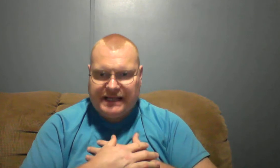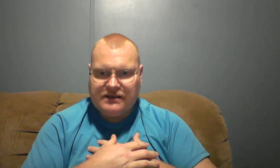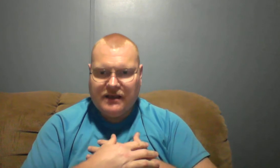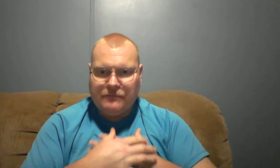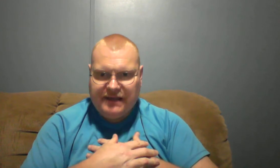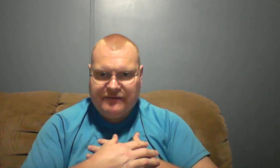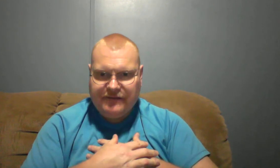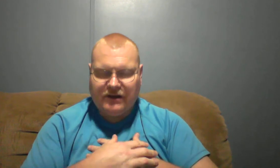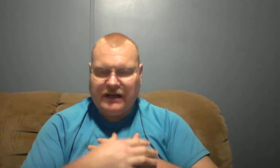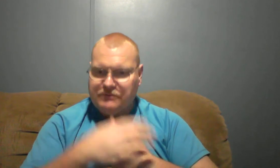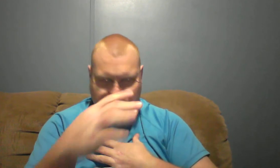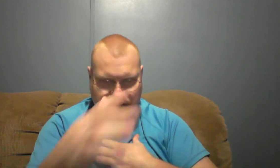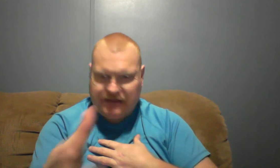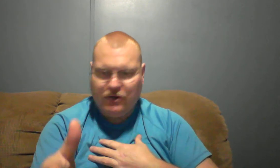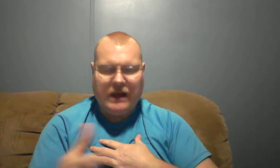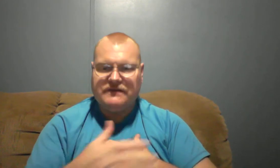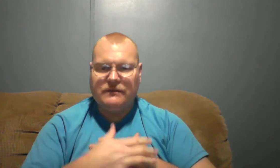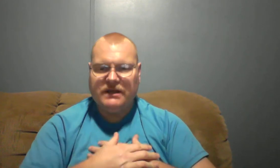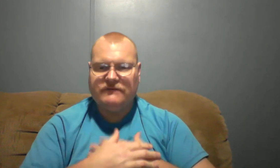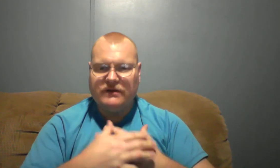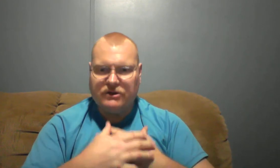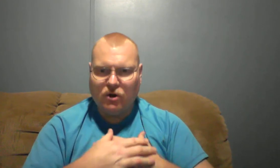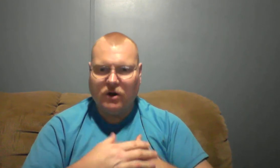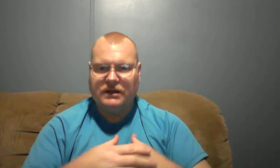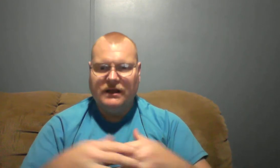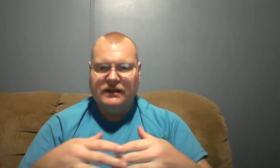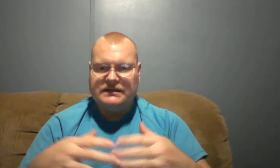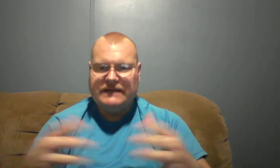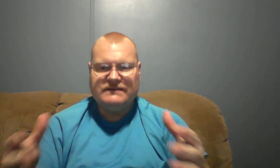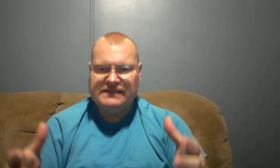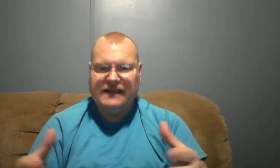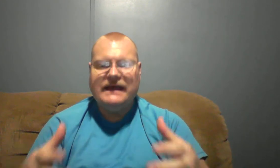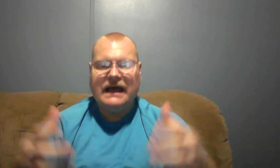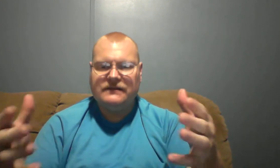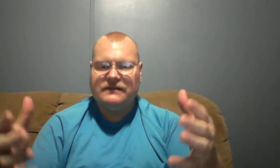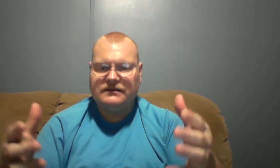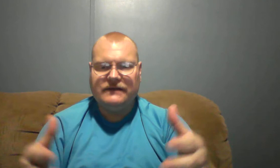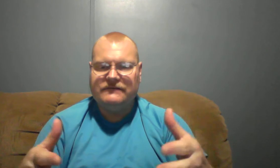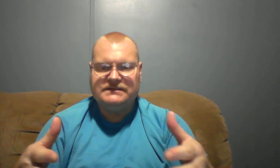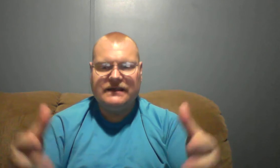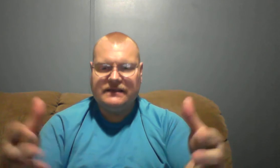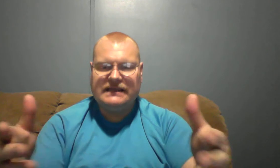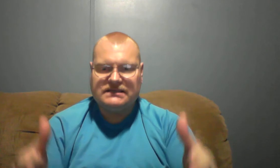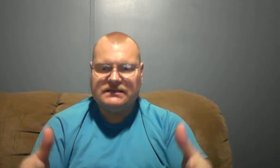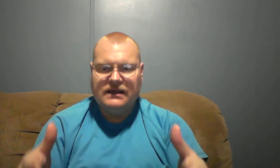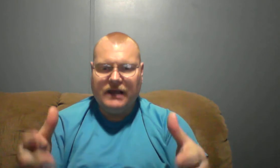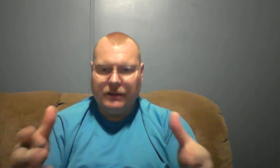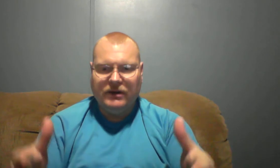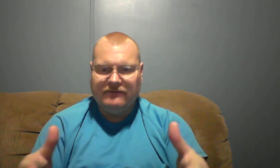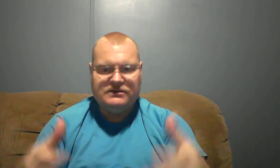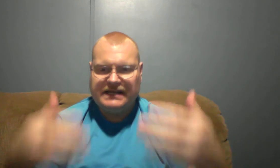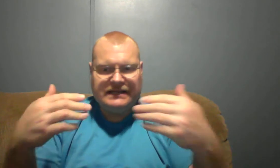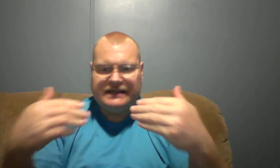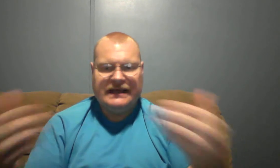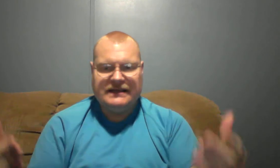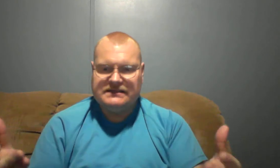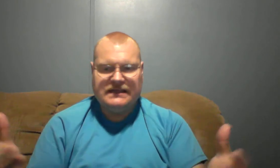me feel and I'm sure you out there make you feel in your heart. To even say that, to even say that that's a privilege, that doesn't even